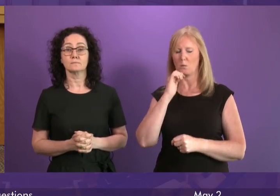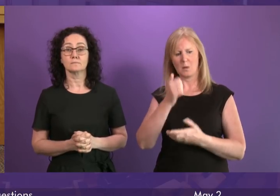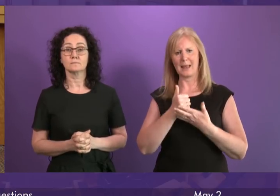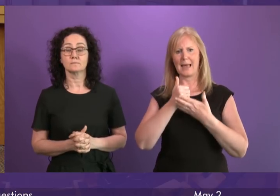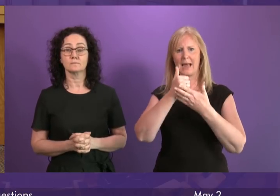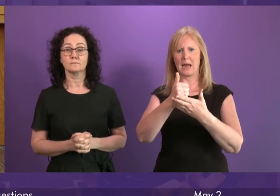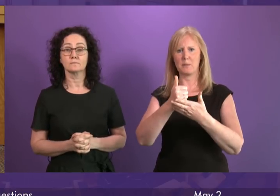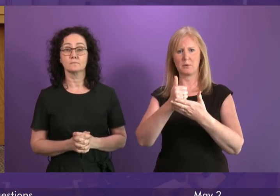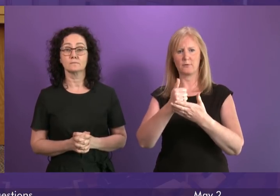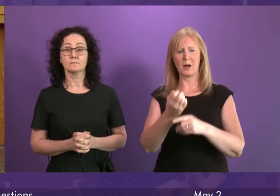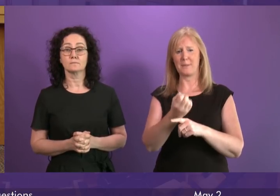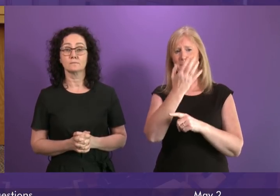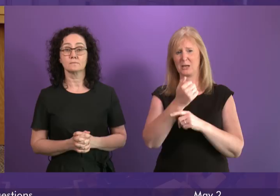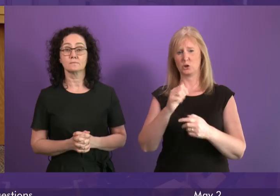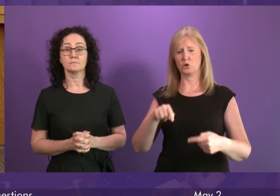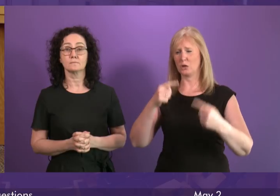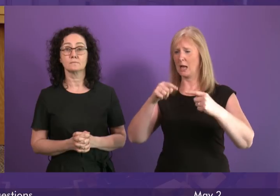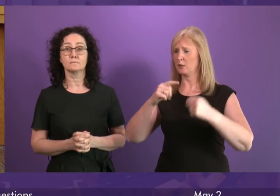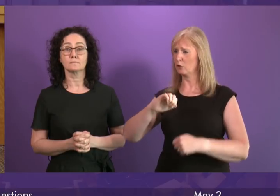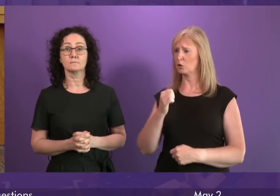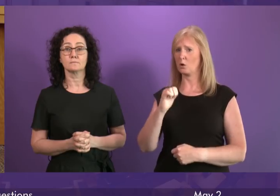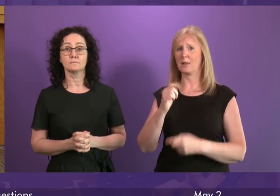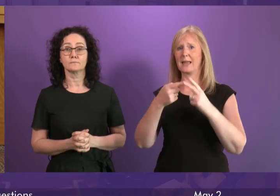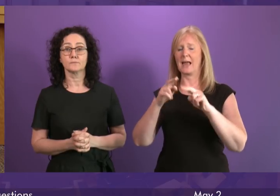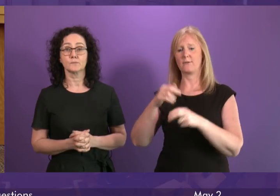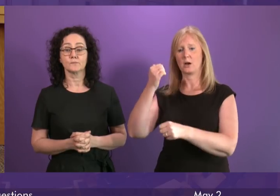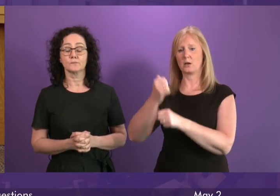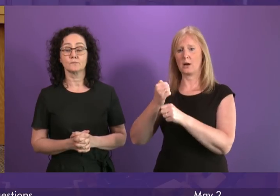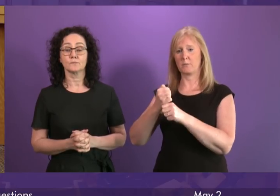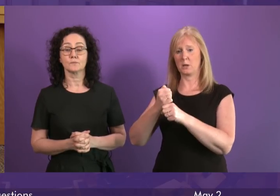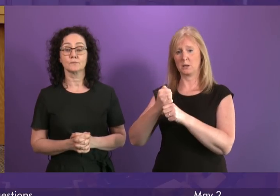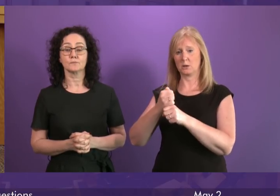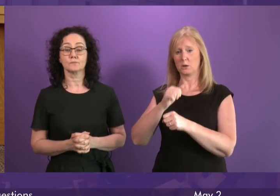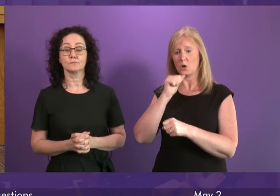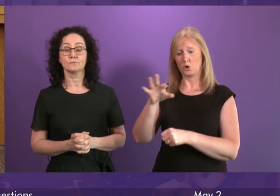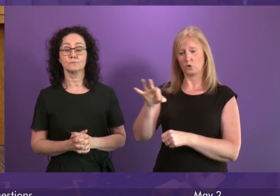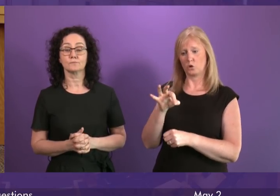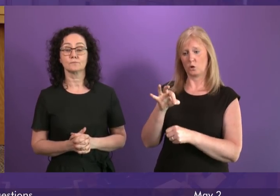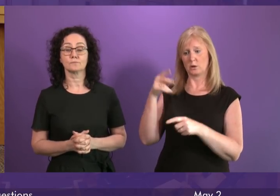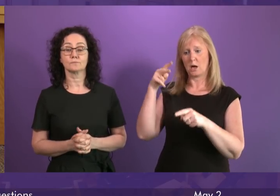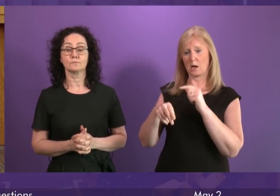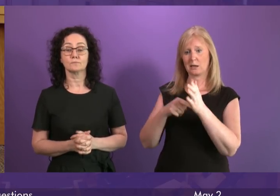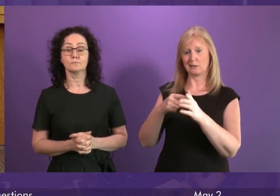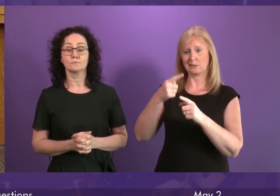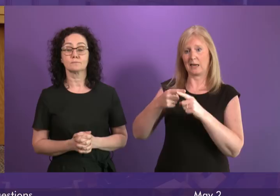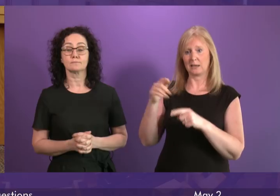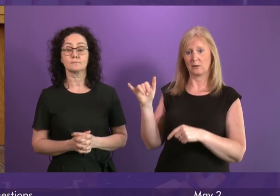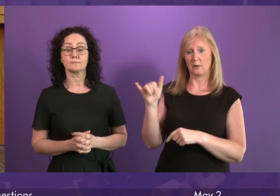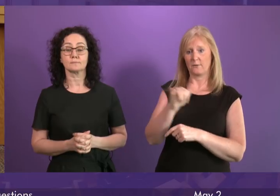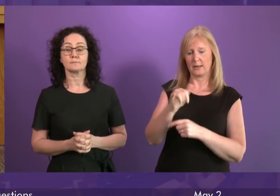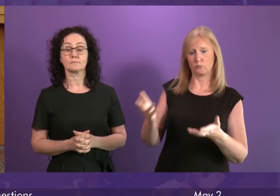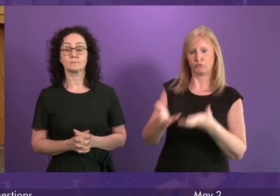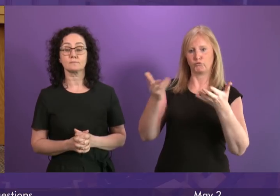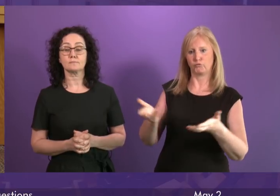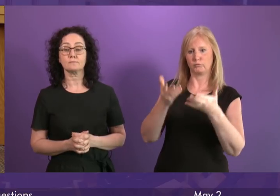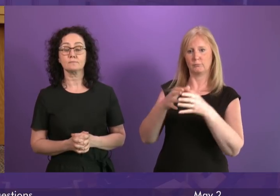the emissions challenge there is in Scotland if the government didn't choose to cut tax to boost flights so can I ask the First Minister